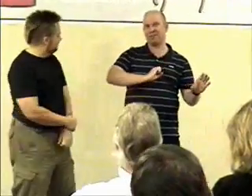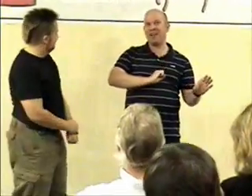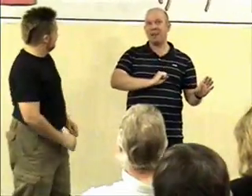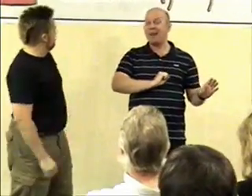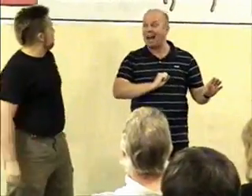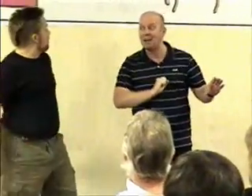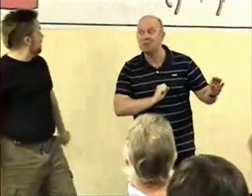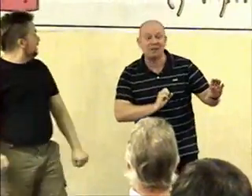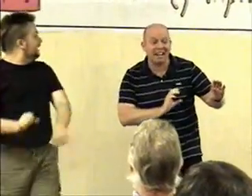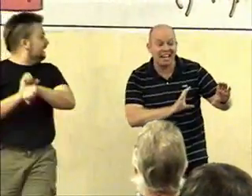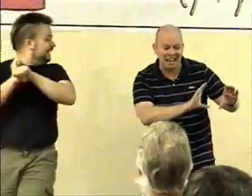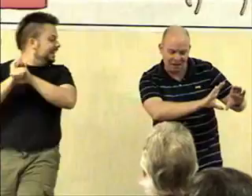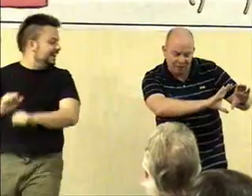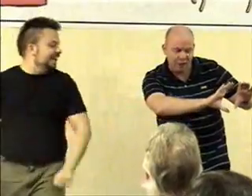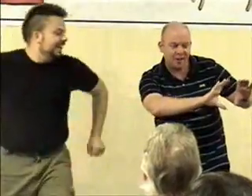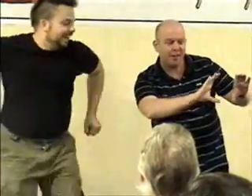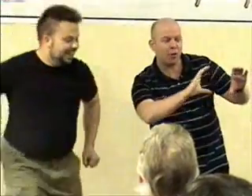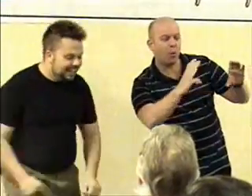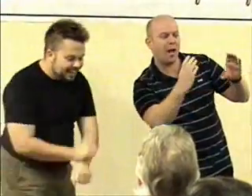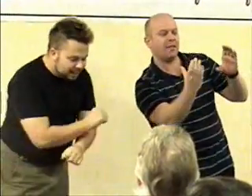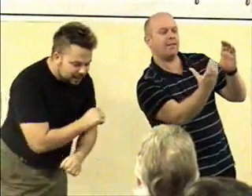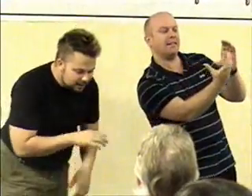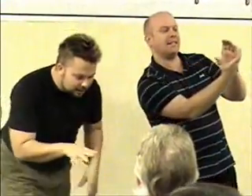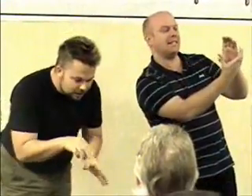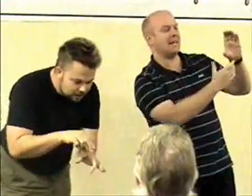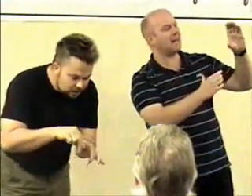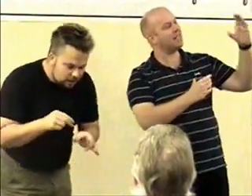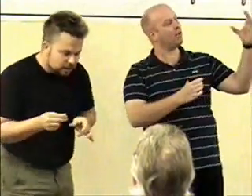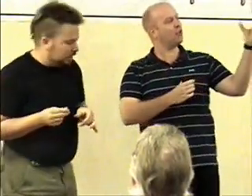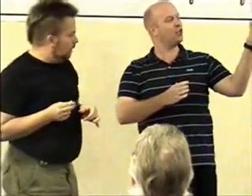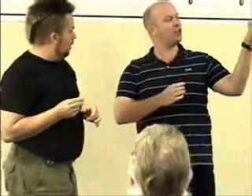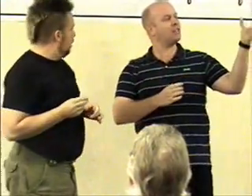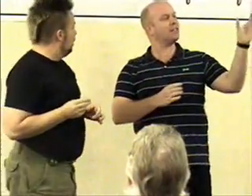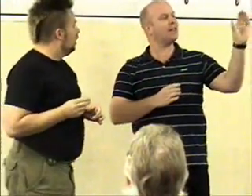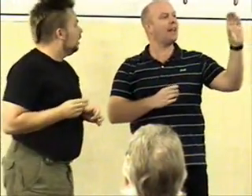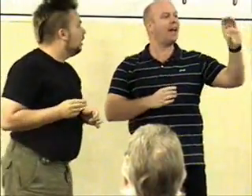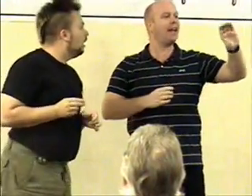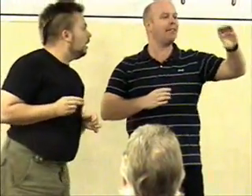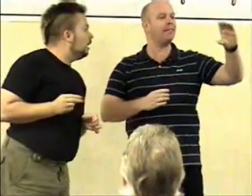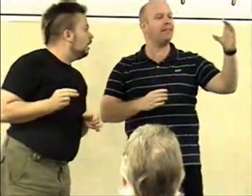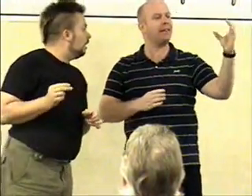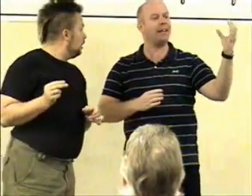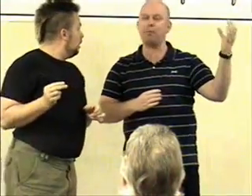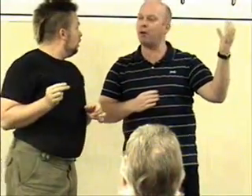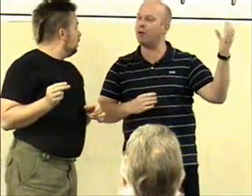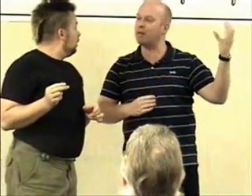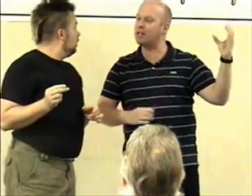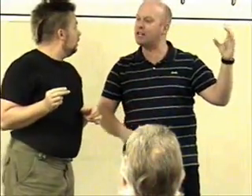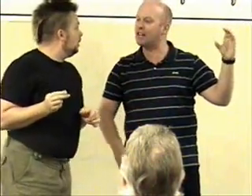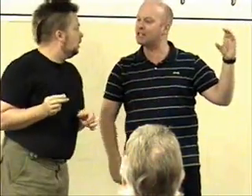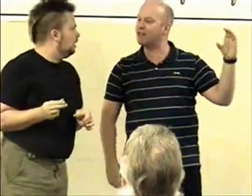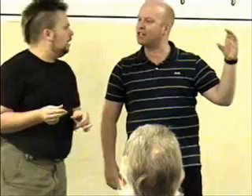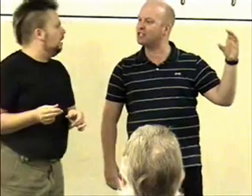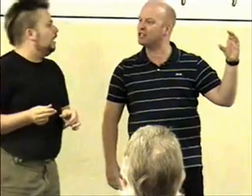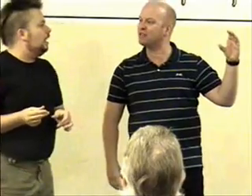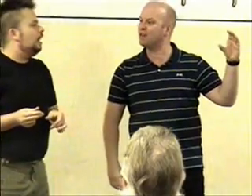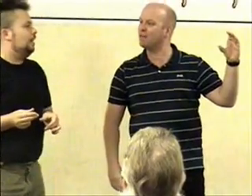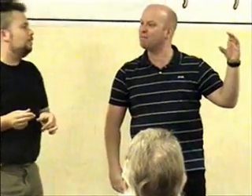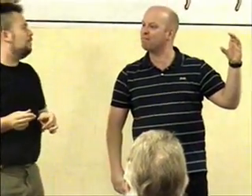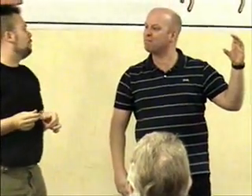Can you believe the way that this is decked out just like the pyramid in Las Vegas? Oh,